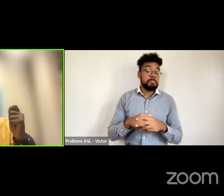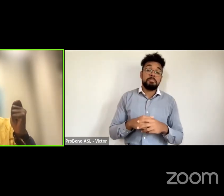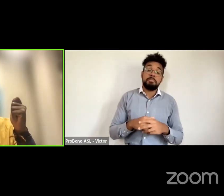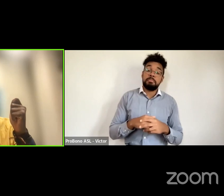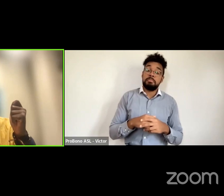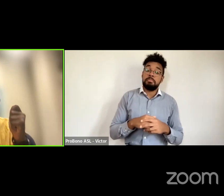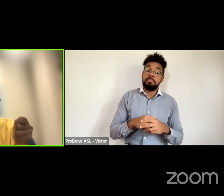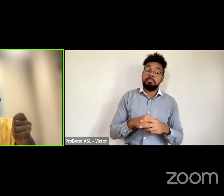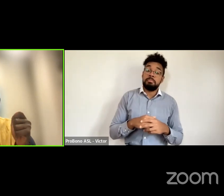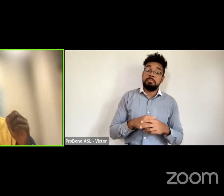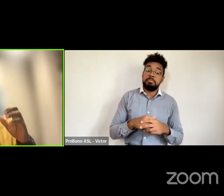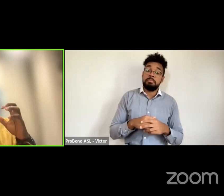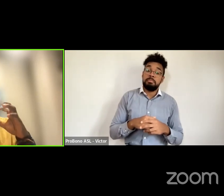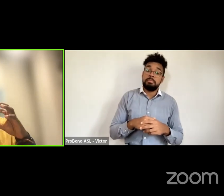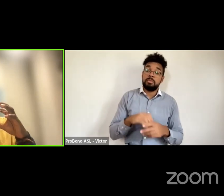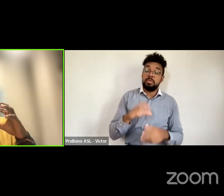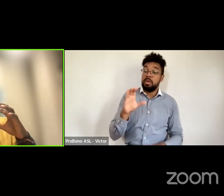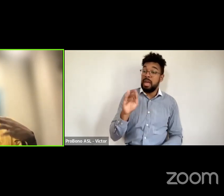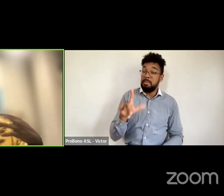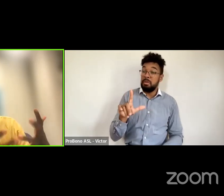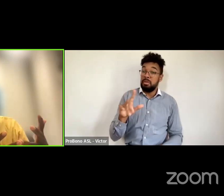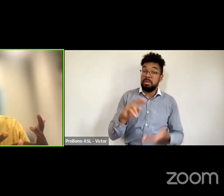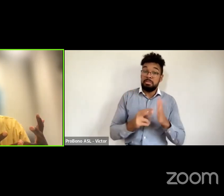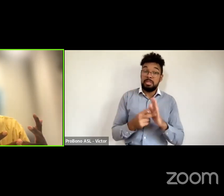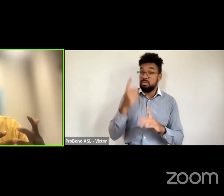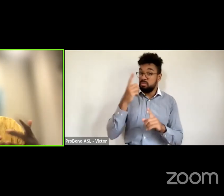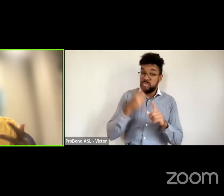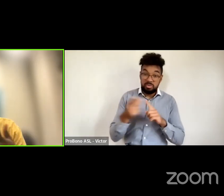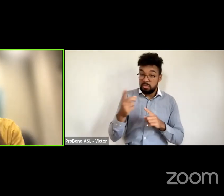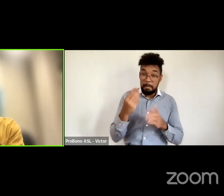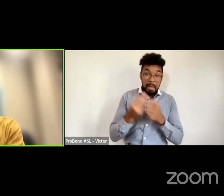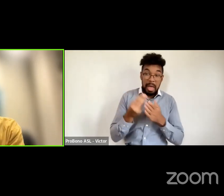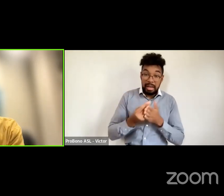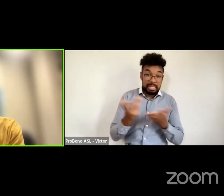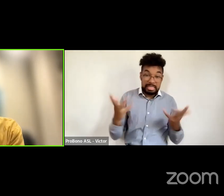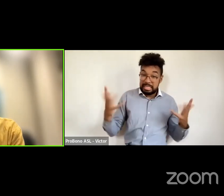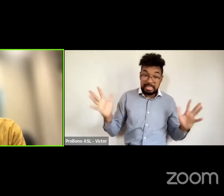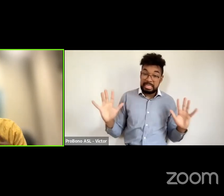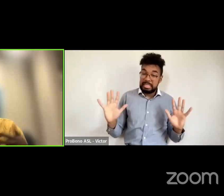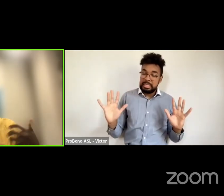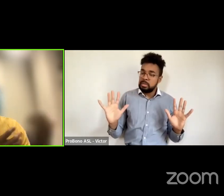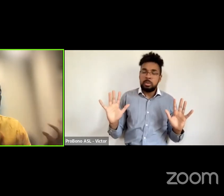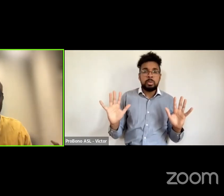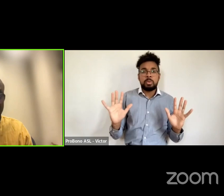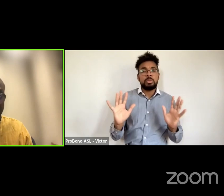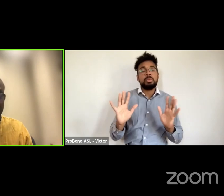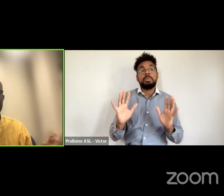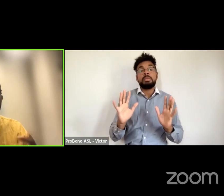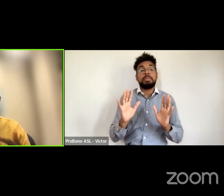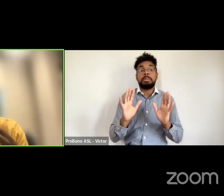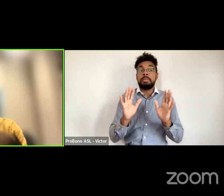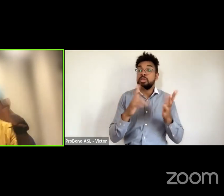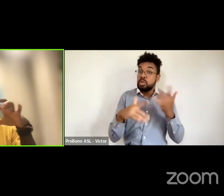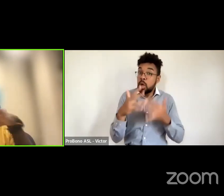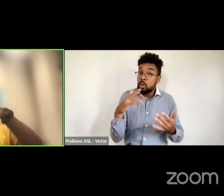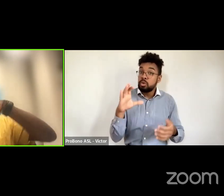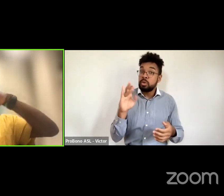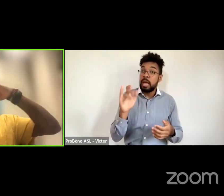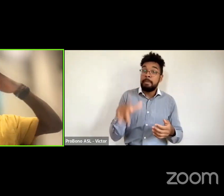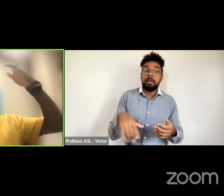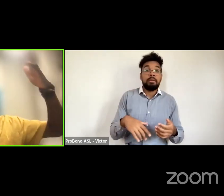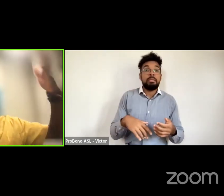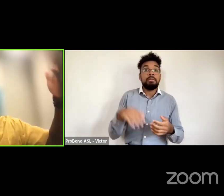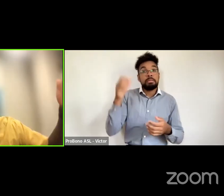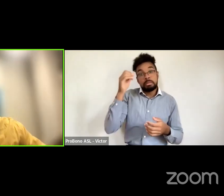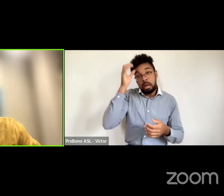only in terms of money but in terms of social capital in terms of knowledge in terms of practices in terms of